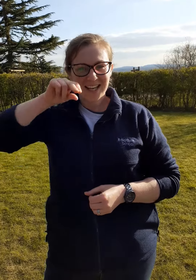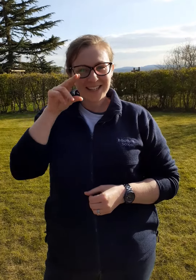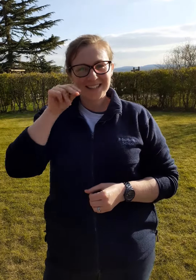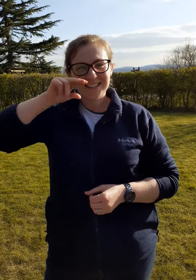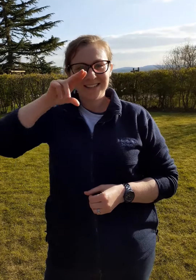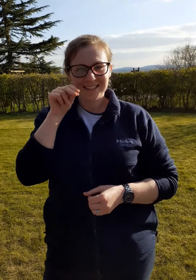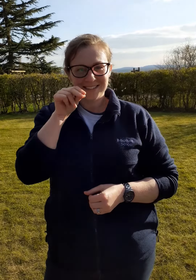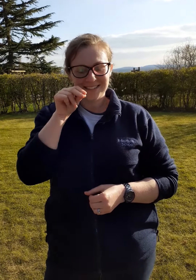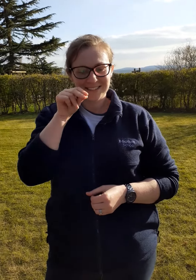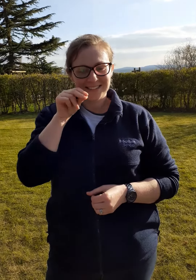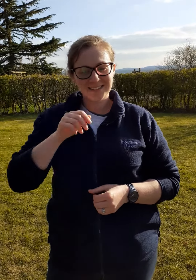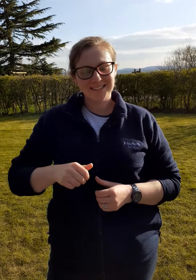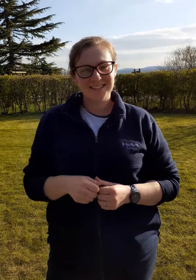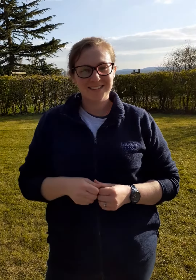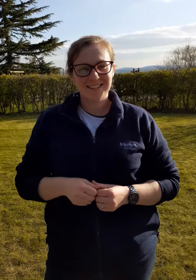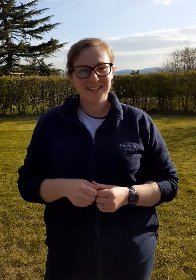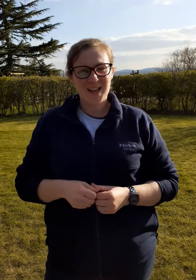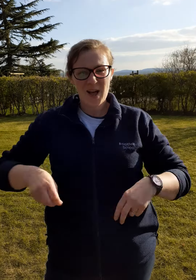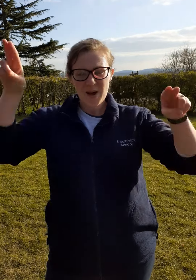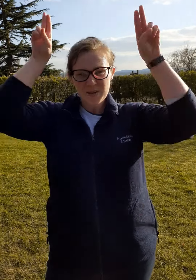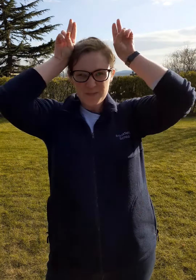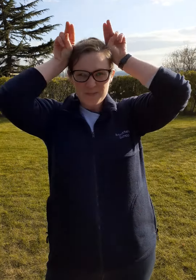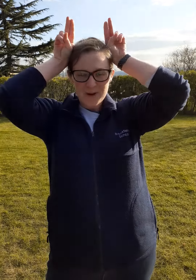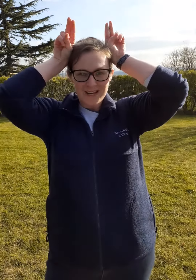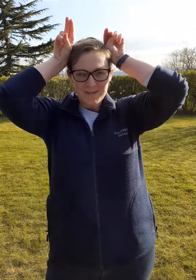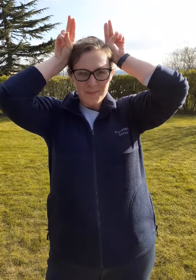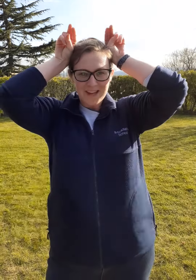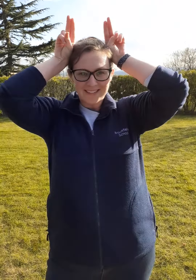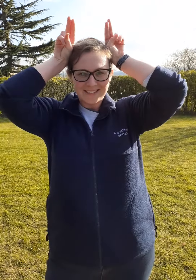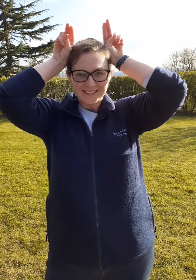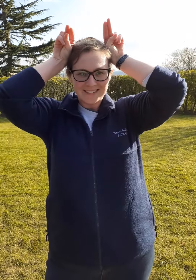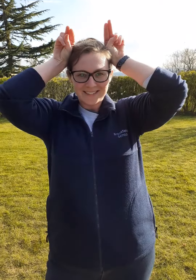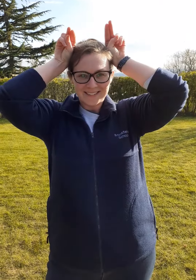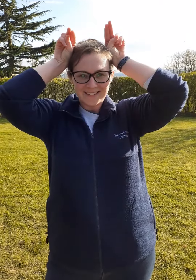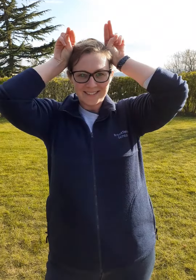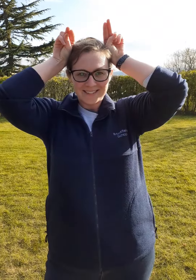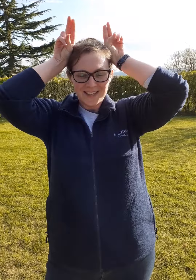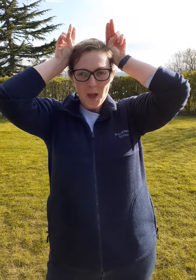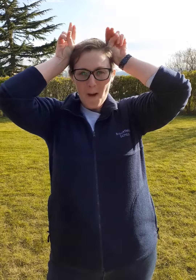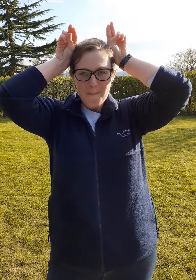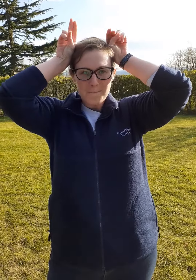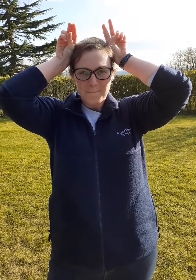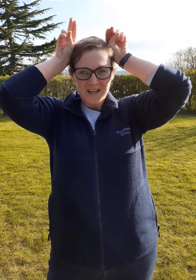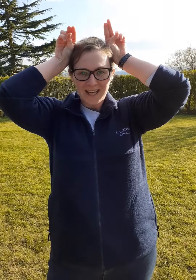bunny rabbit bunny